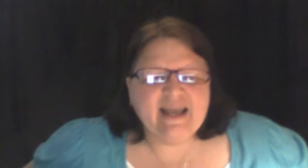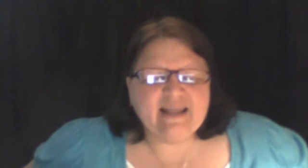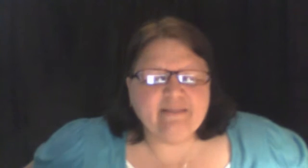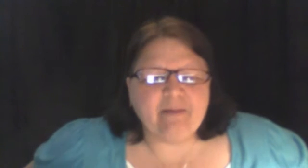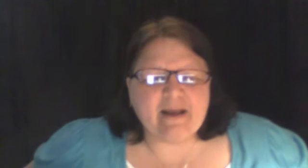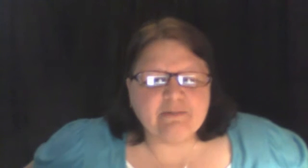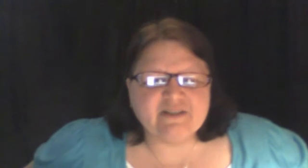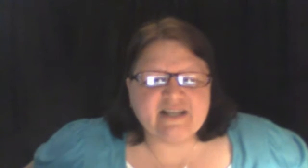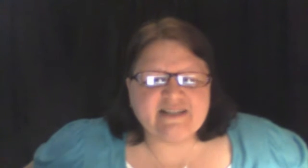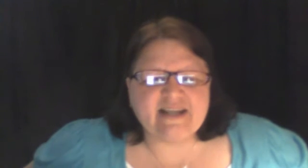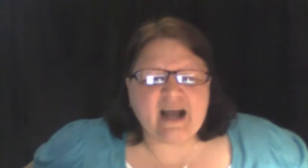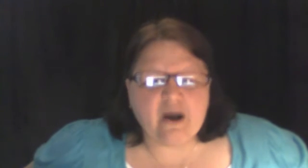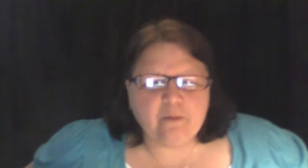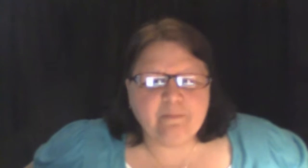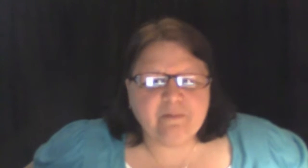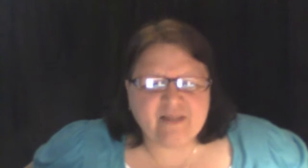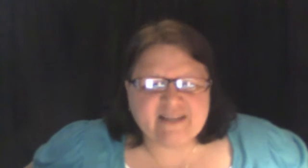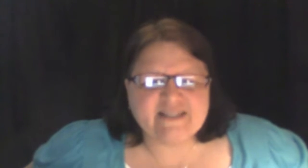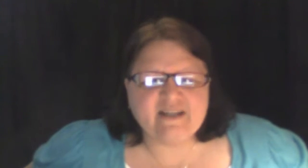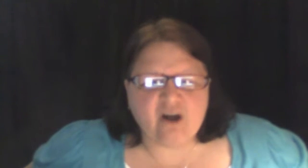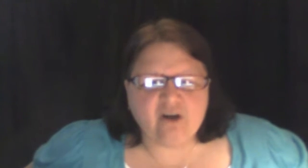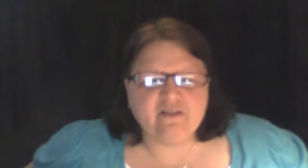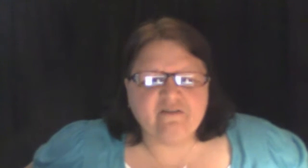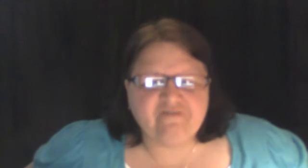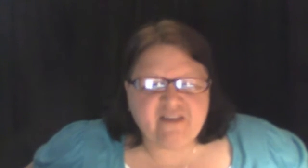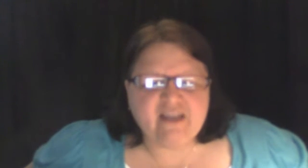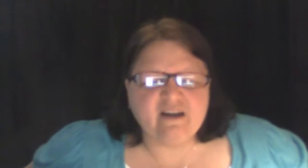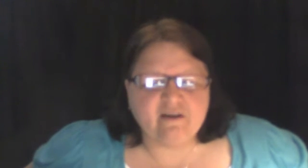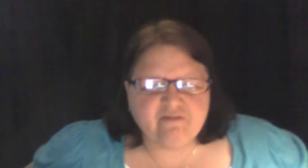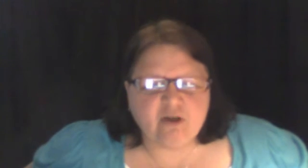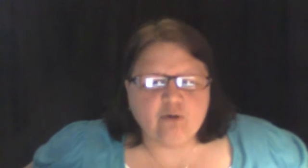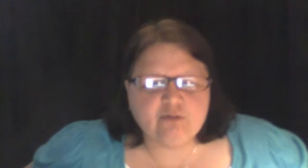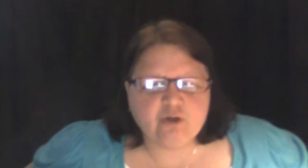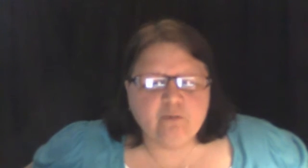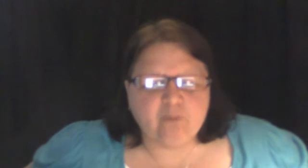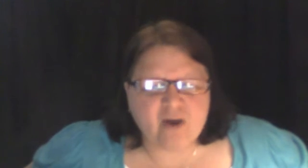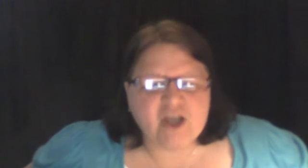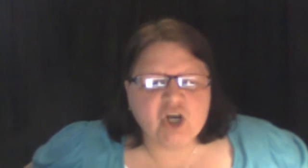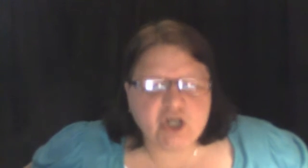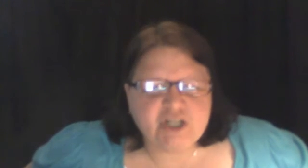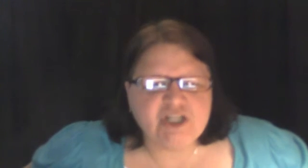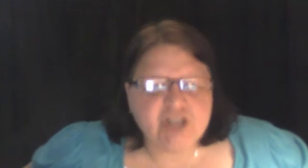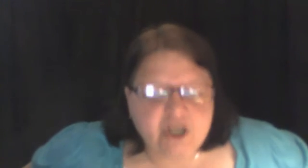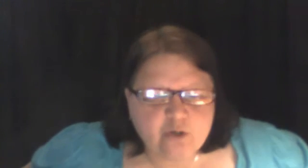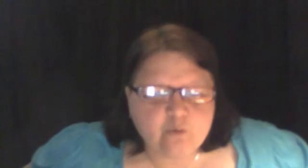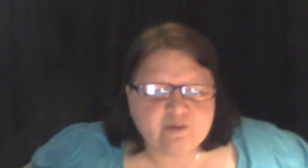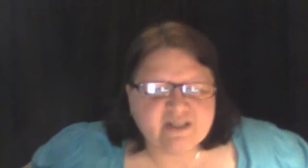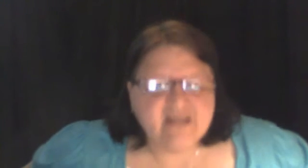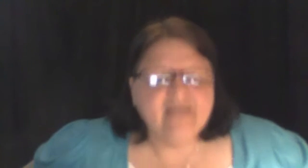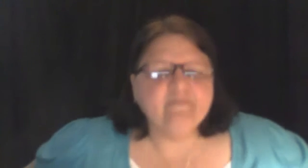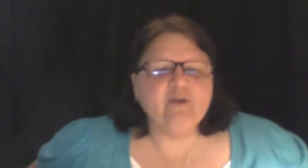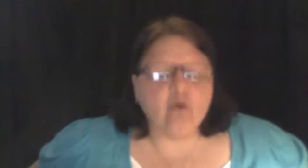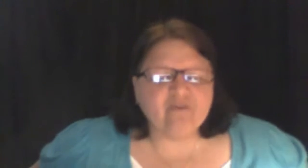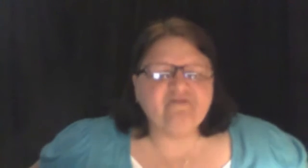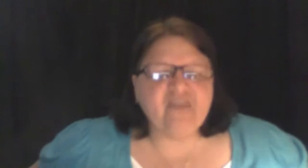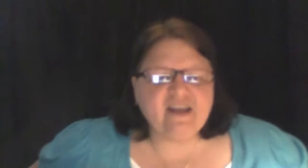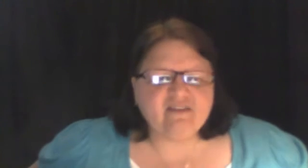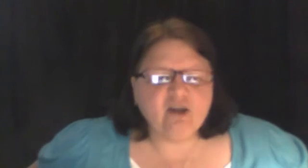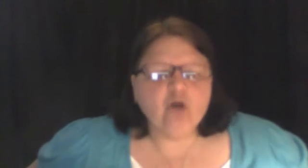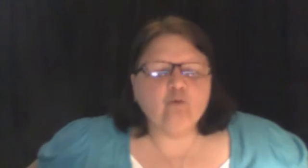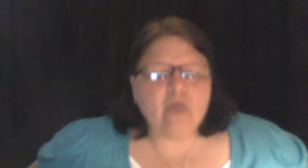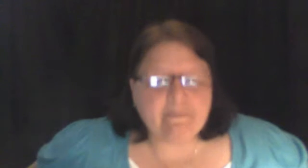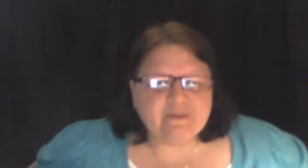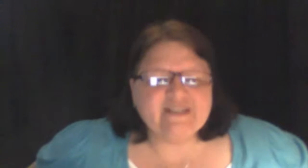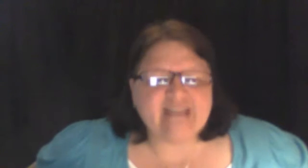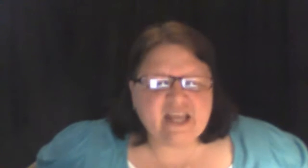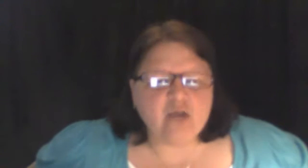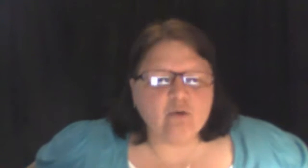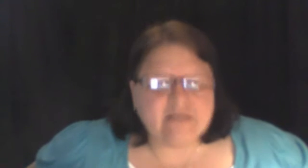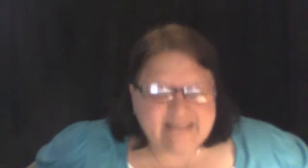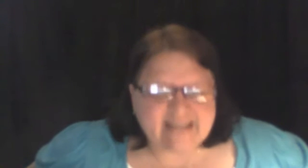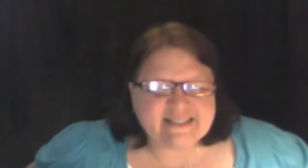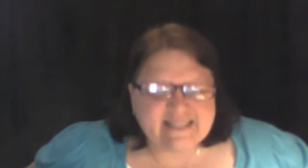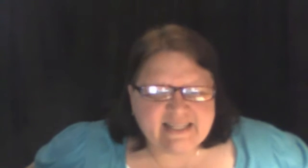The Bible says that how pleasant are the feet of those who bring good news. Your feet represent your destiny.